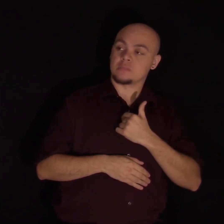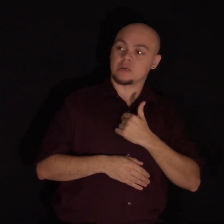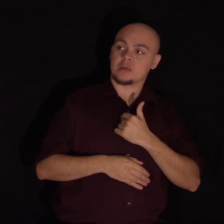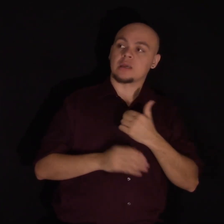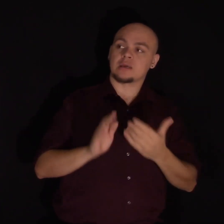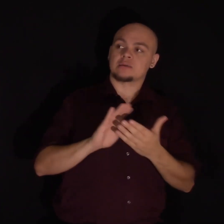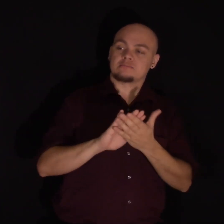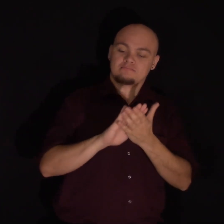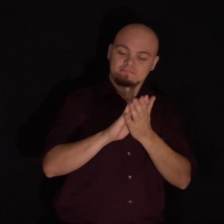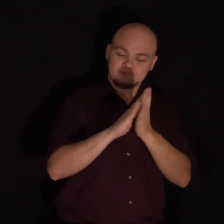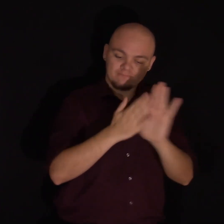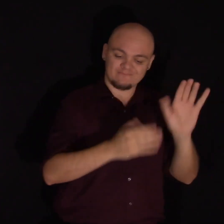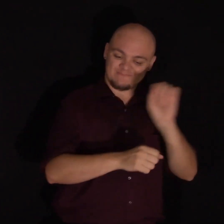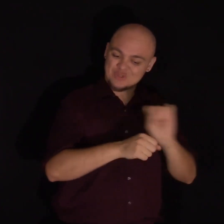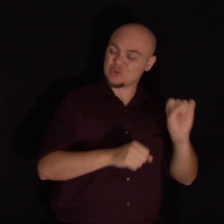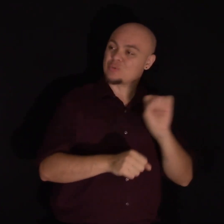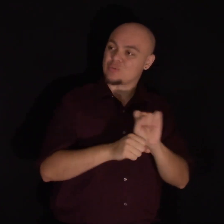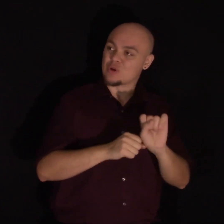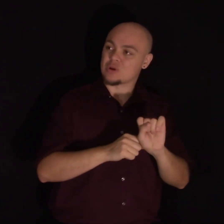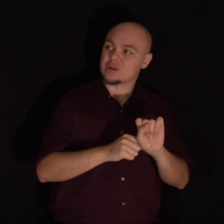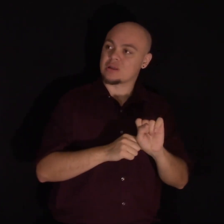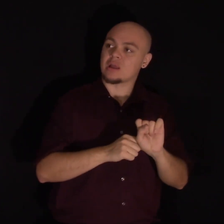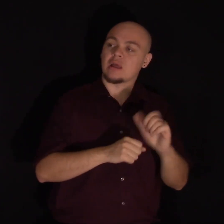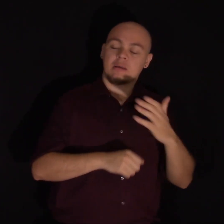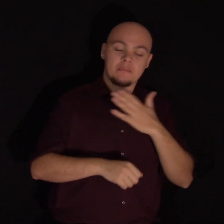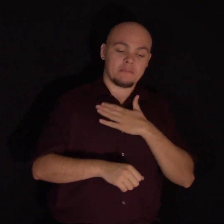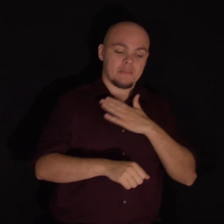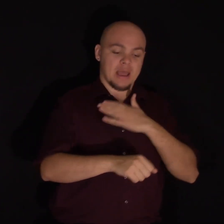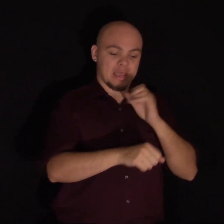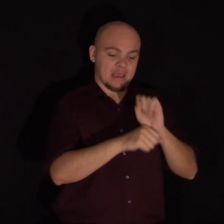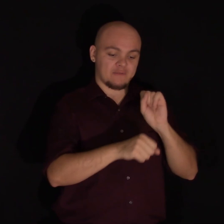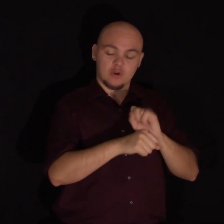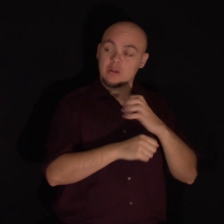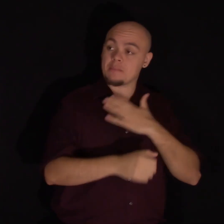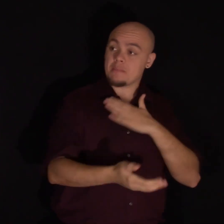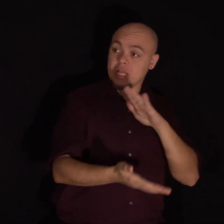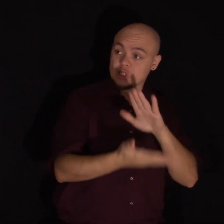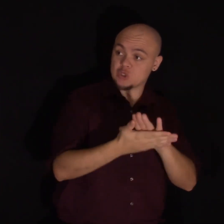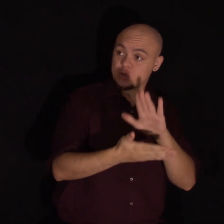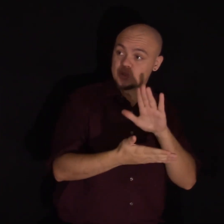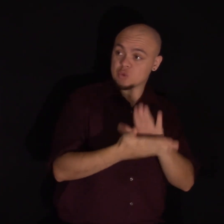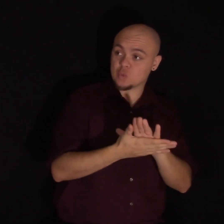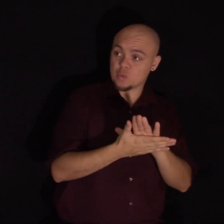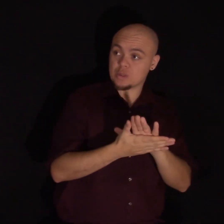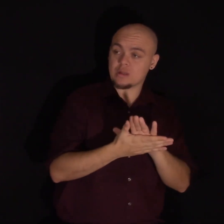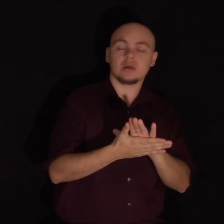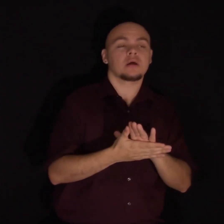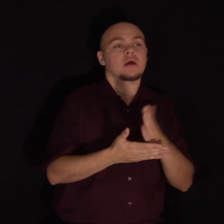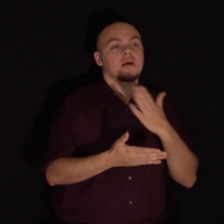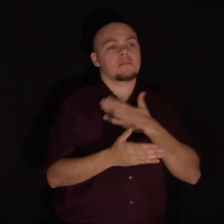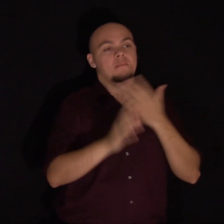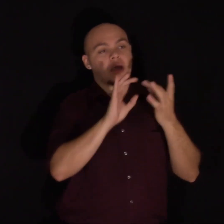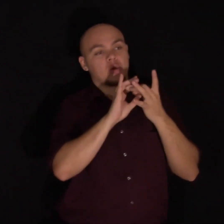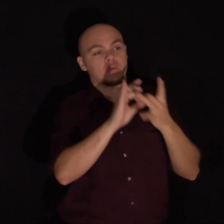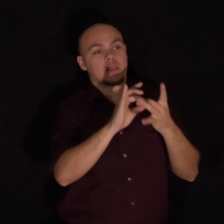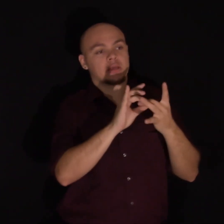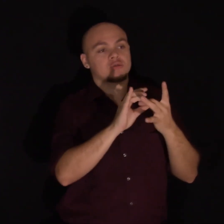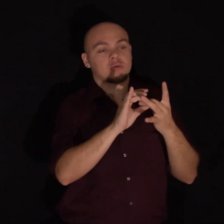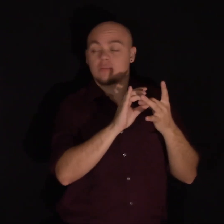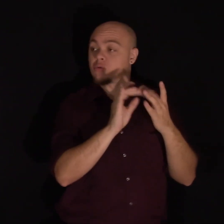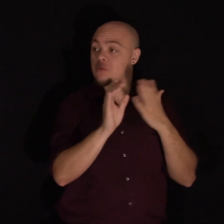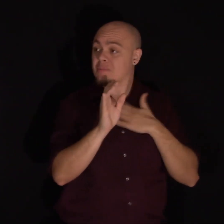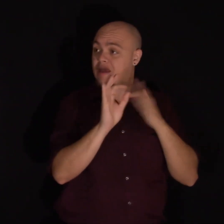practice. I put more effort into my schoolwork, into my relationship with my